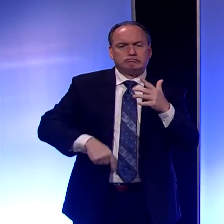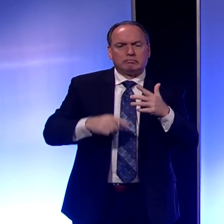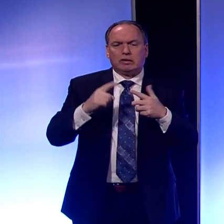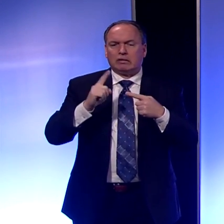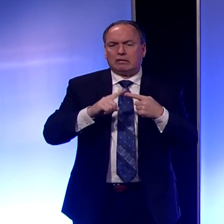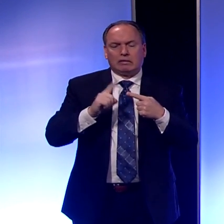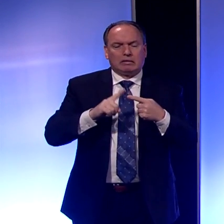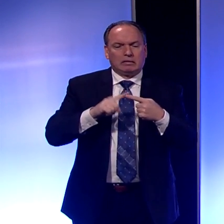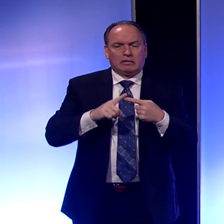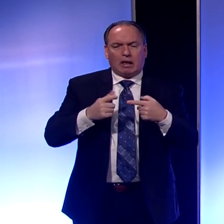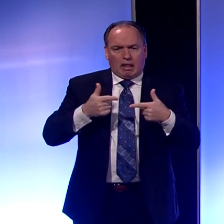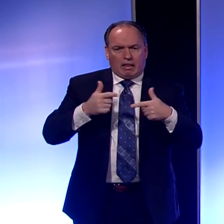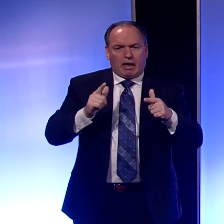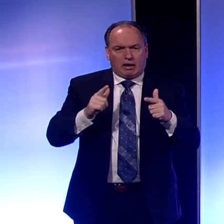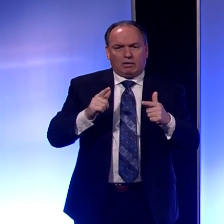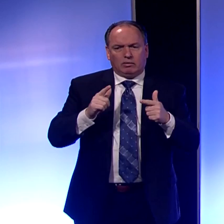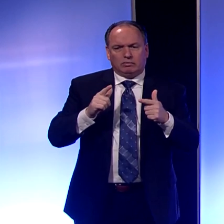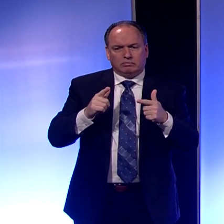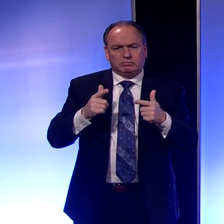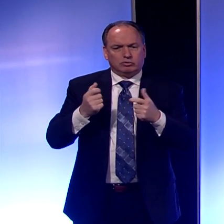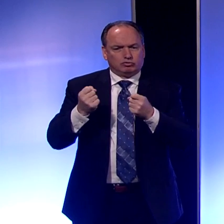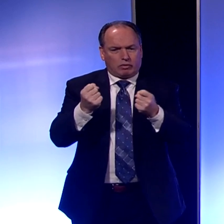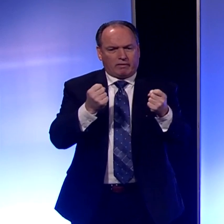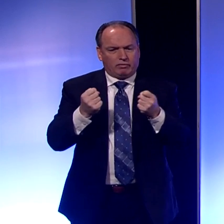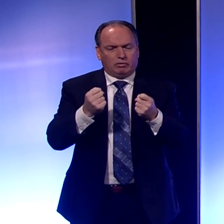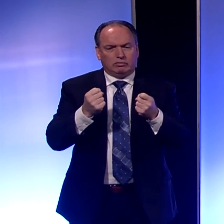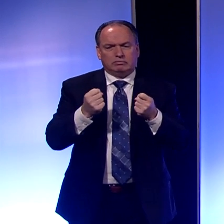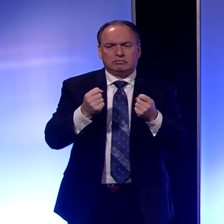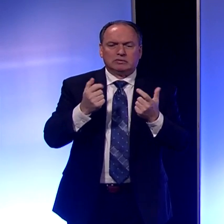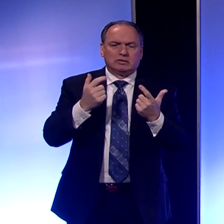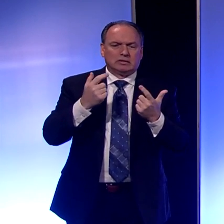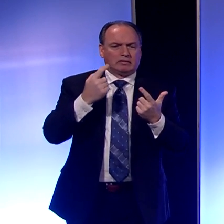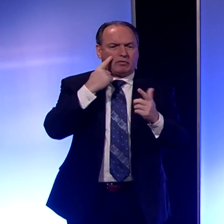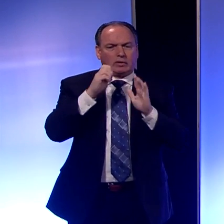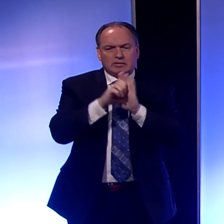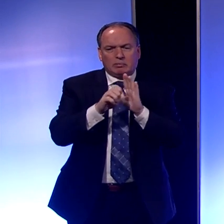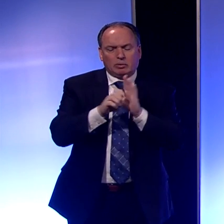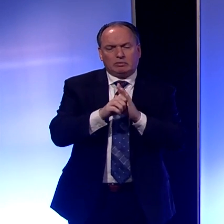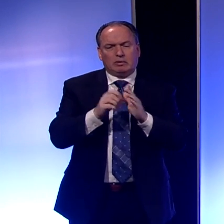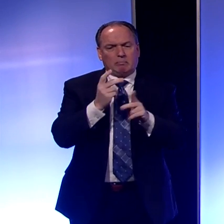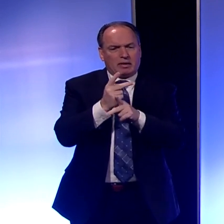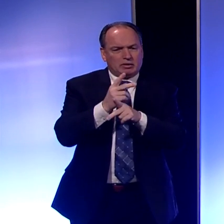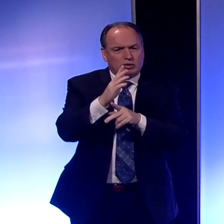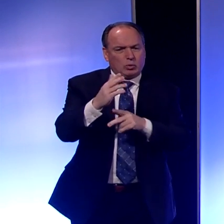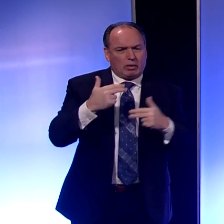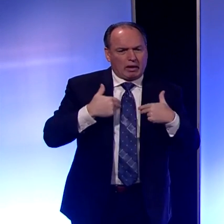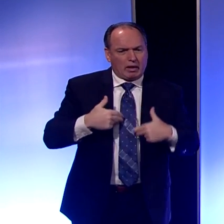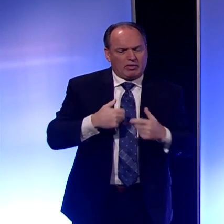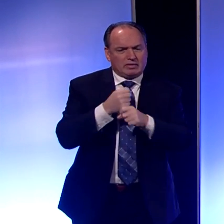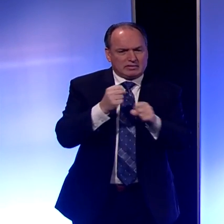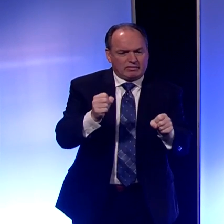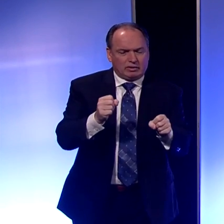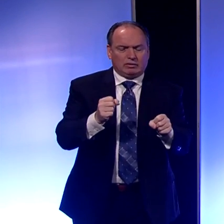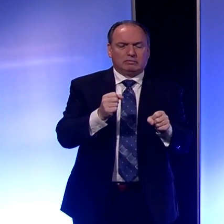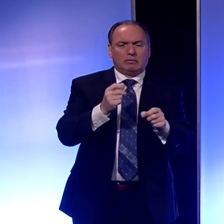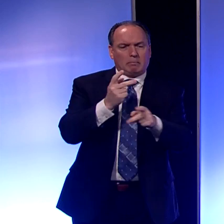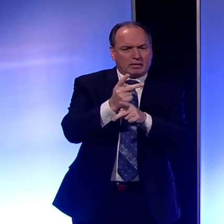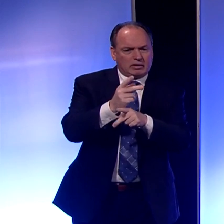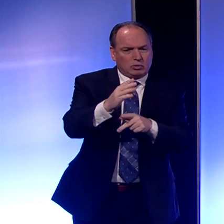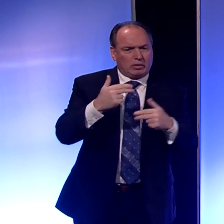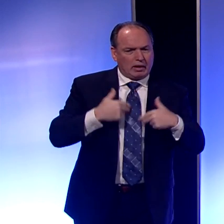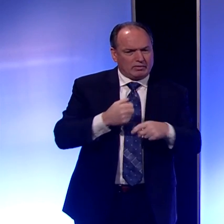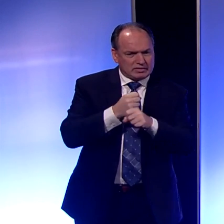activities and allowable essential travel. Tasks that would be to maintain your health and safety, or the health and safety of your